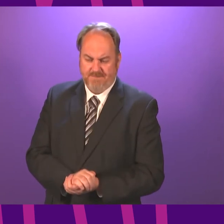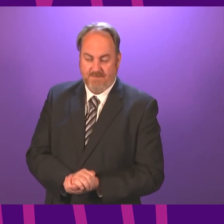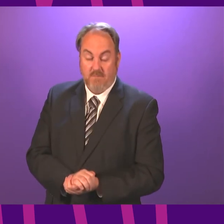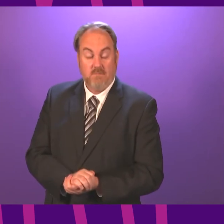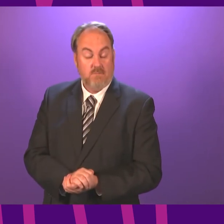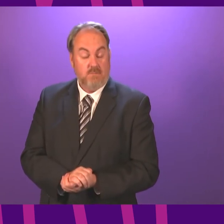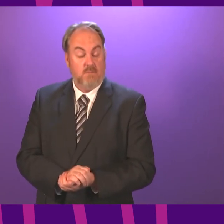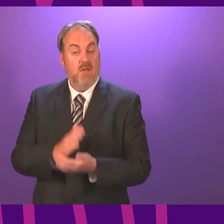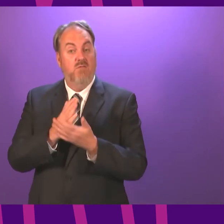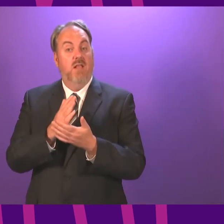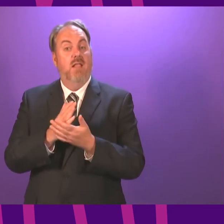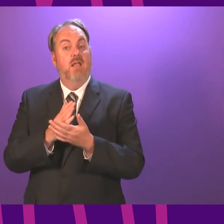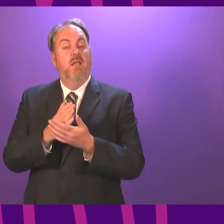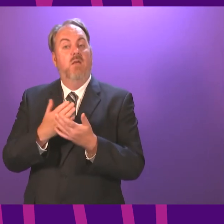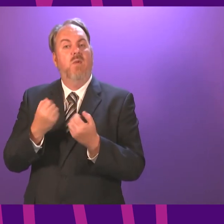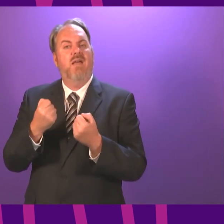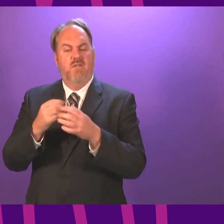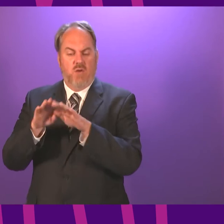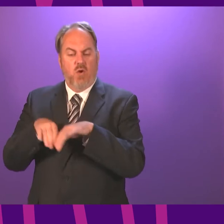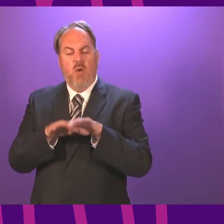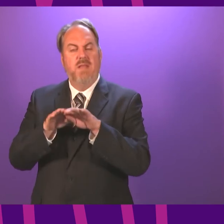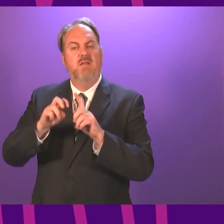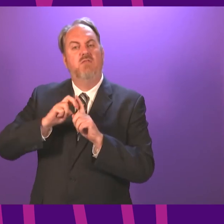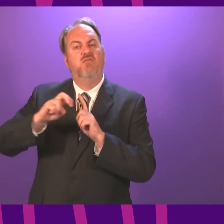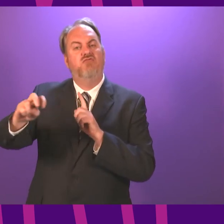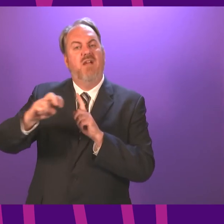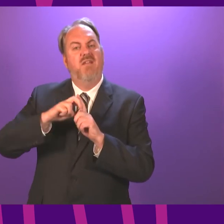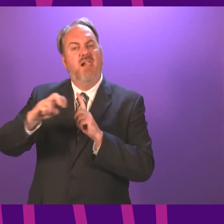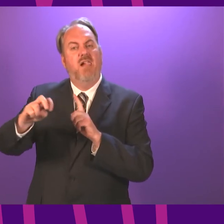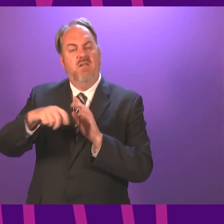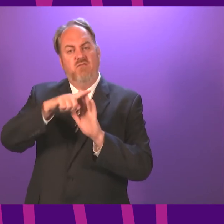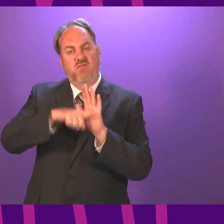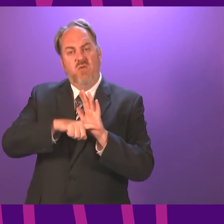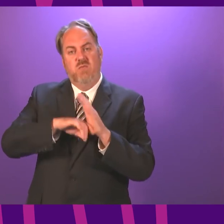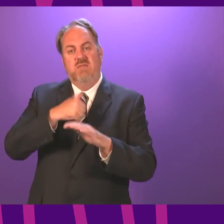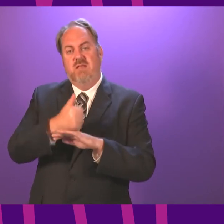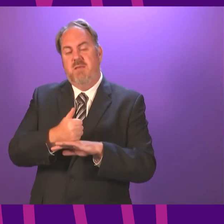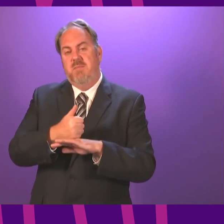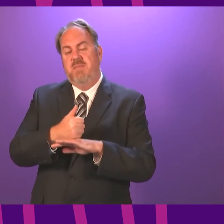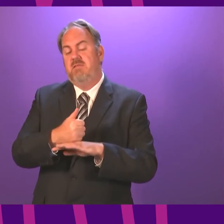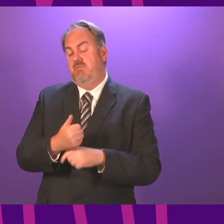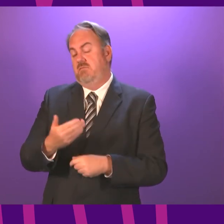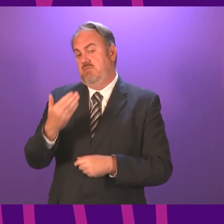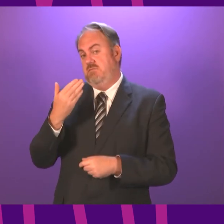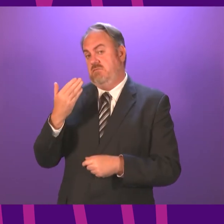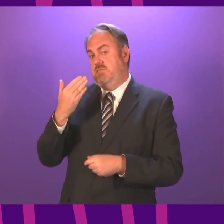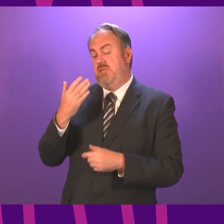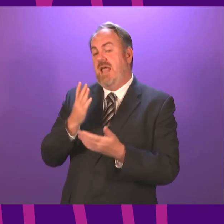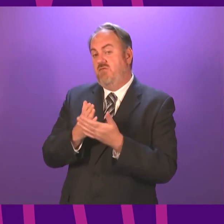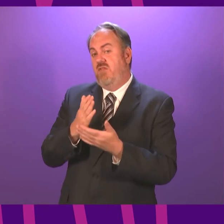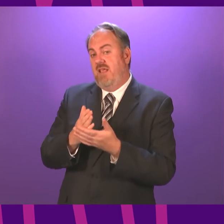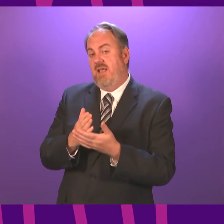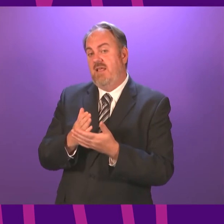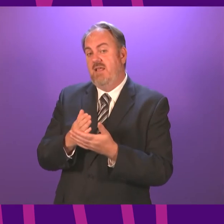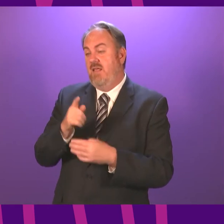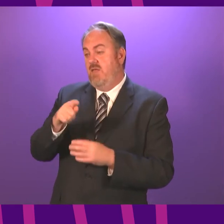Presiding Officer. The common travel restrictions were introduced in November 2020. Decisions on which areas are subject to